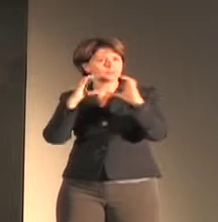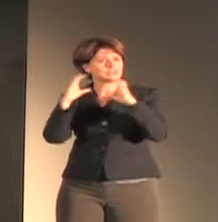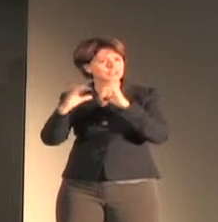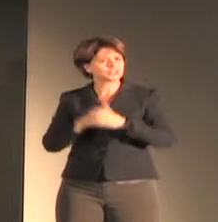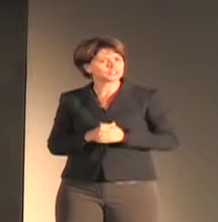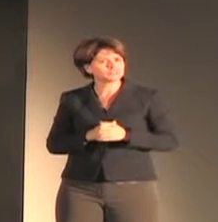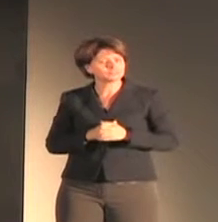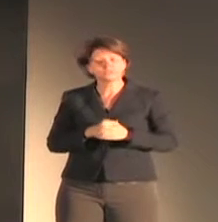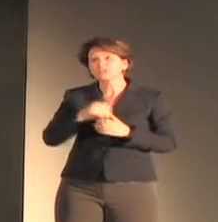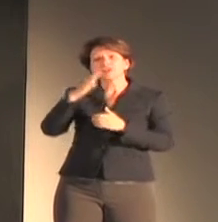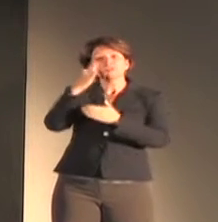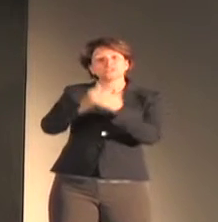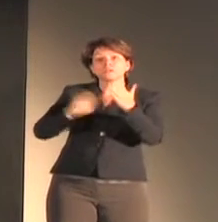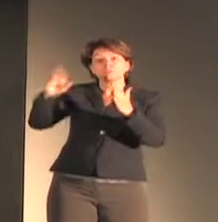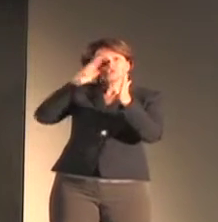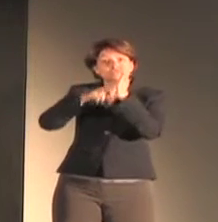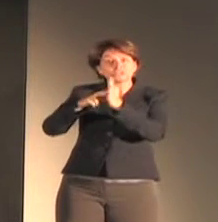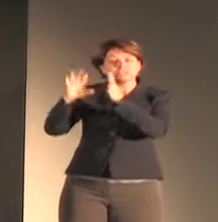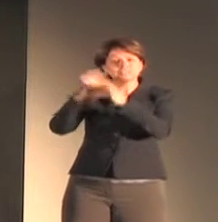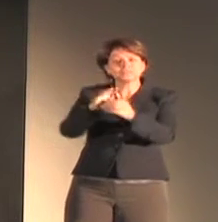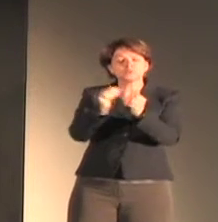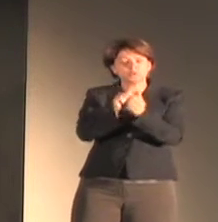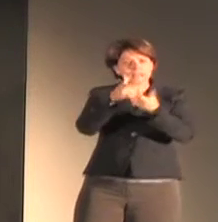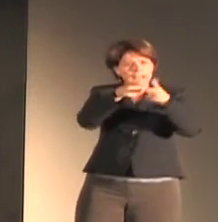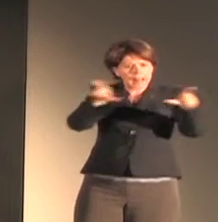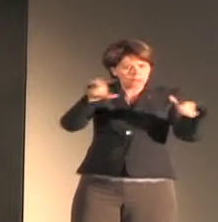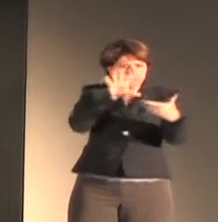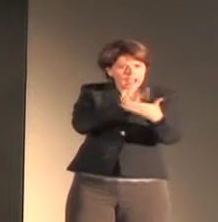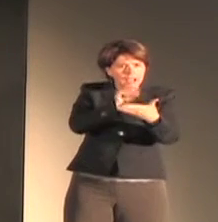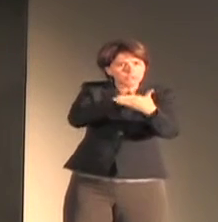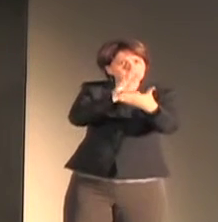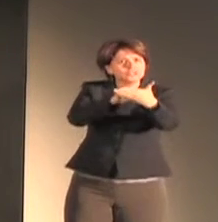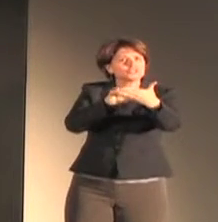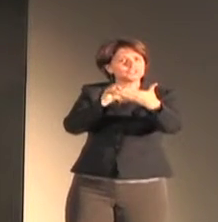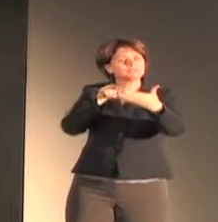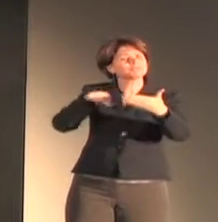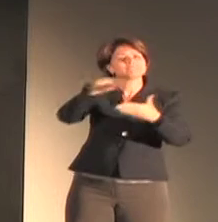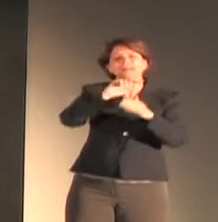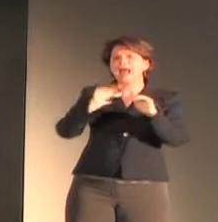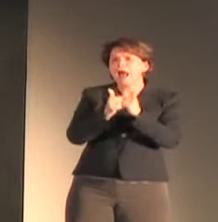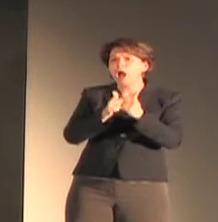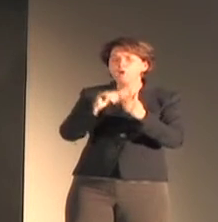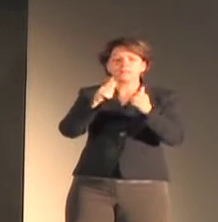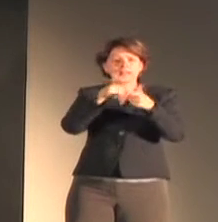context for language acquisition in distinct sign language communities. Her approach